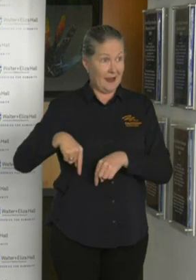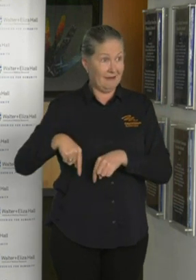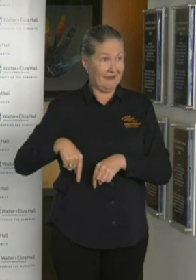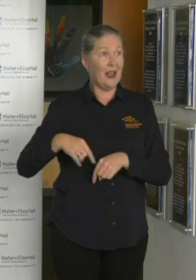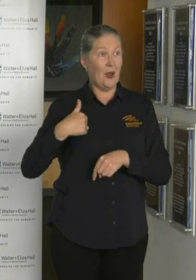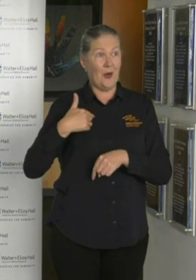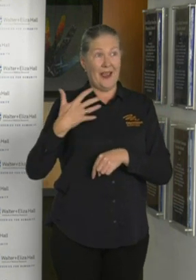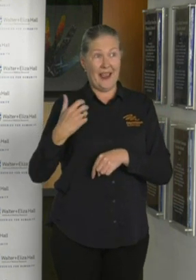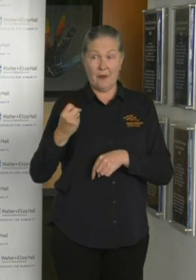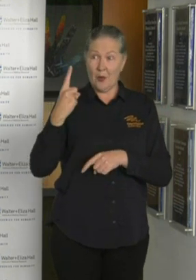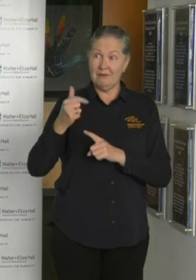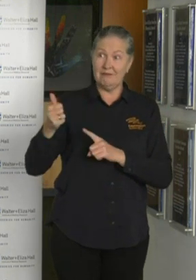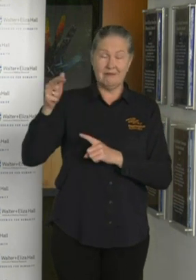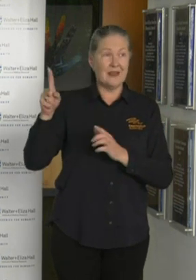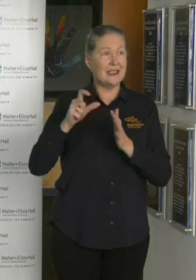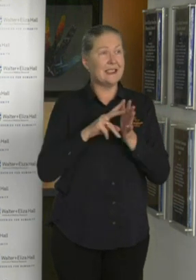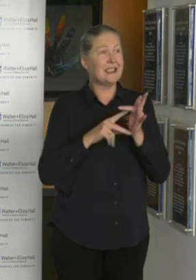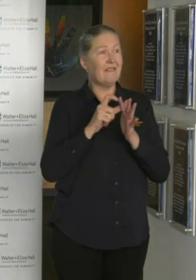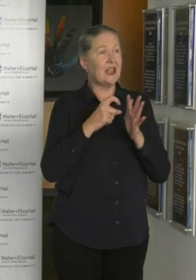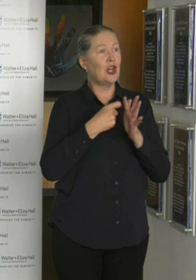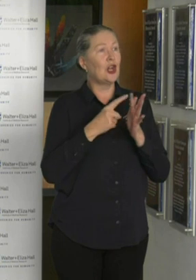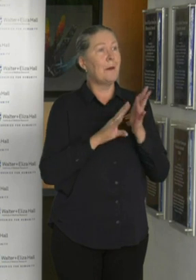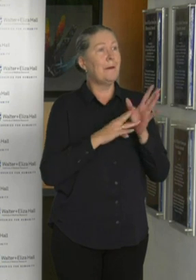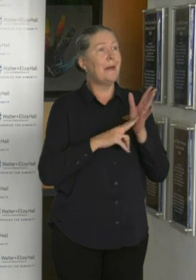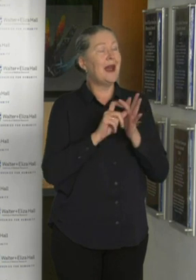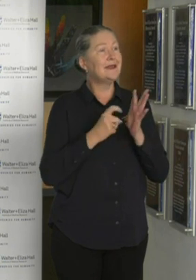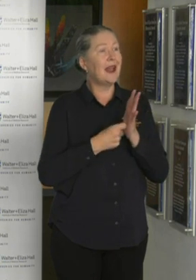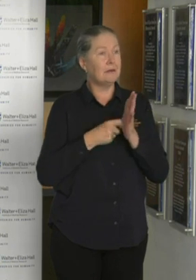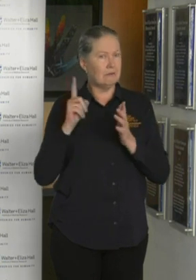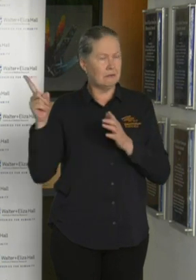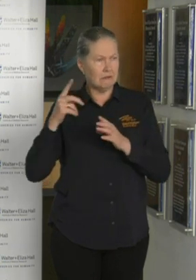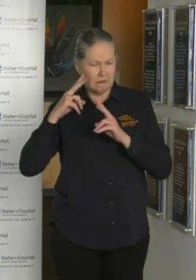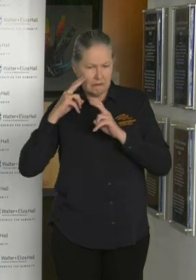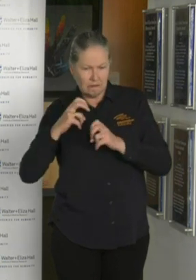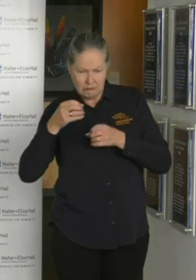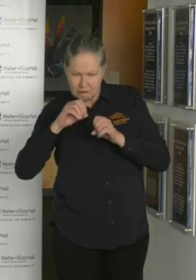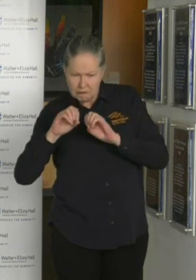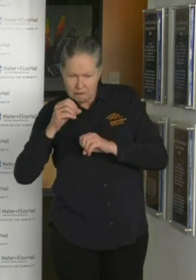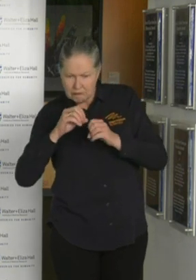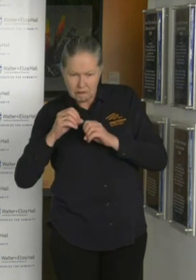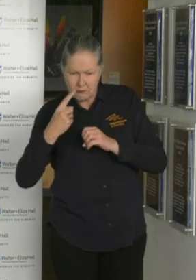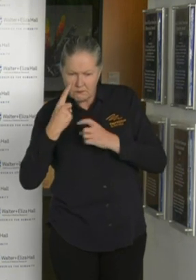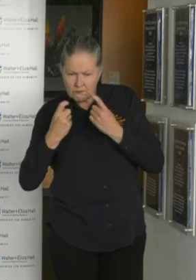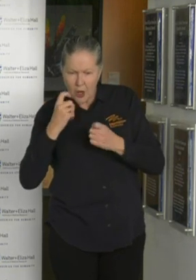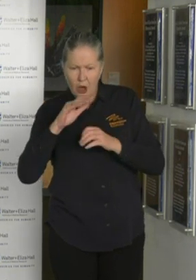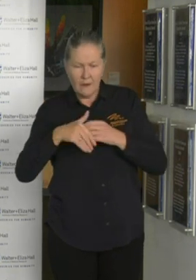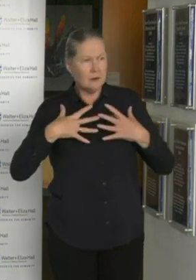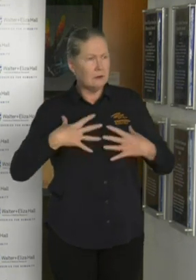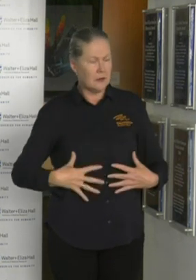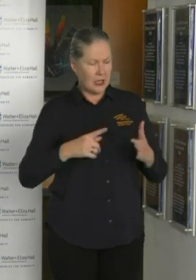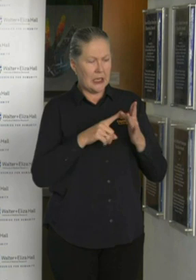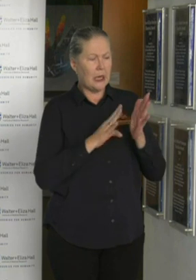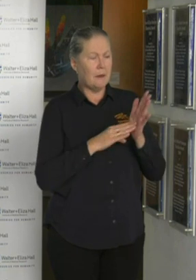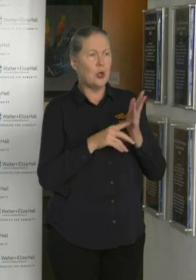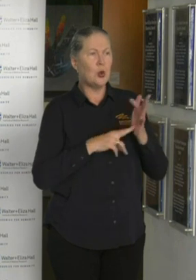Professor David Commander, his work on the immune response, turning